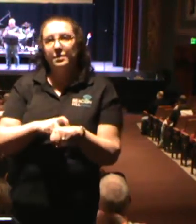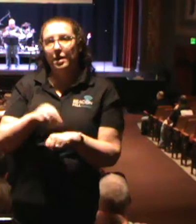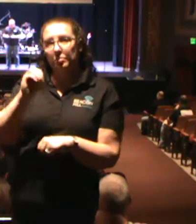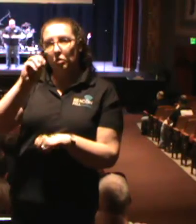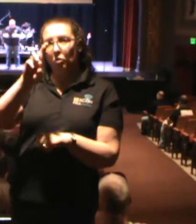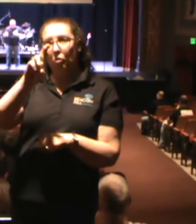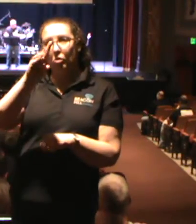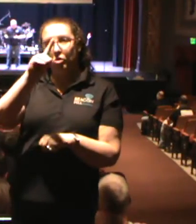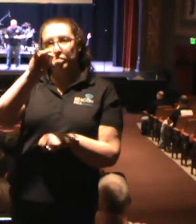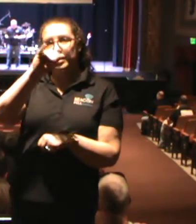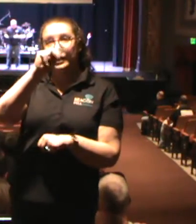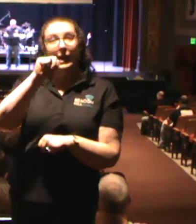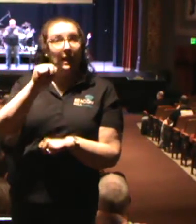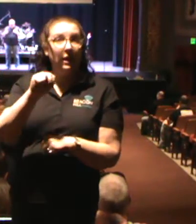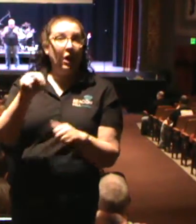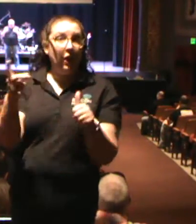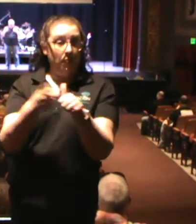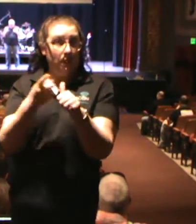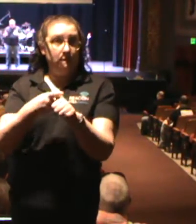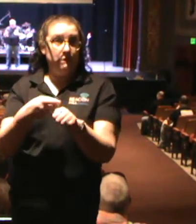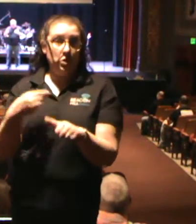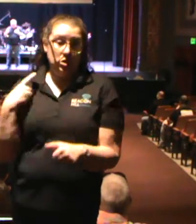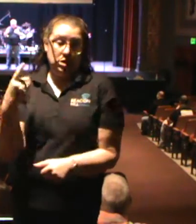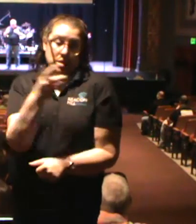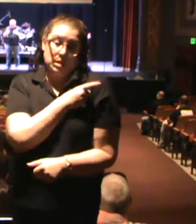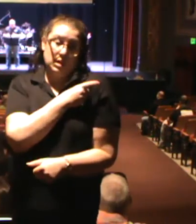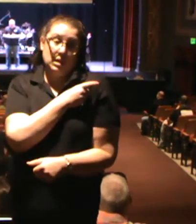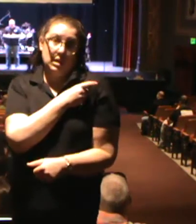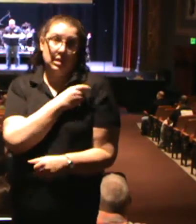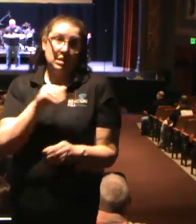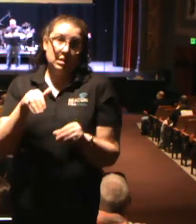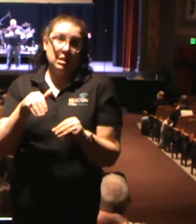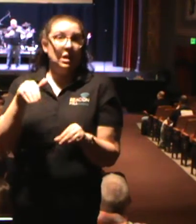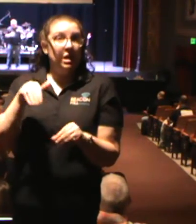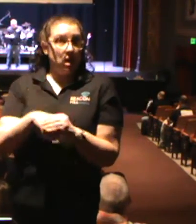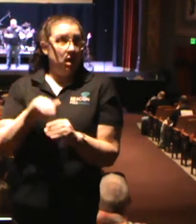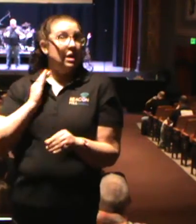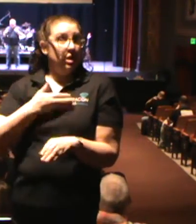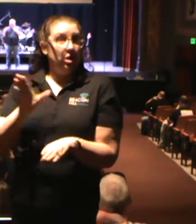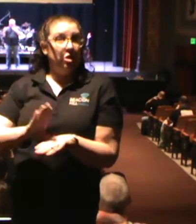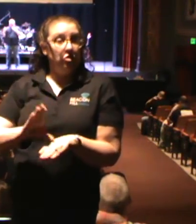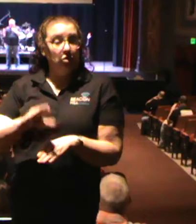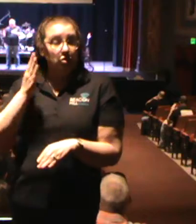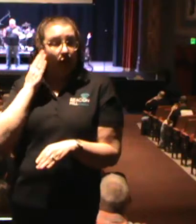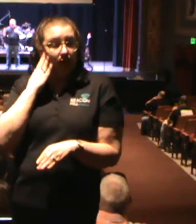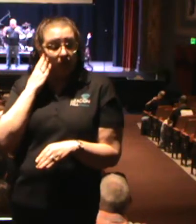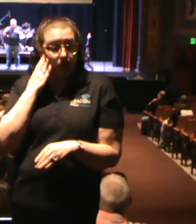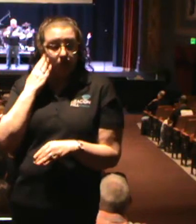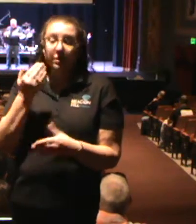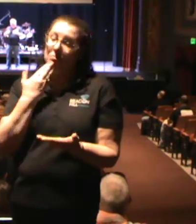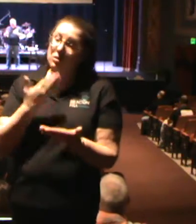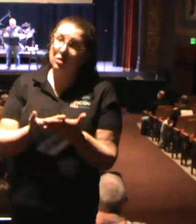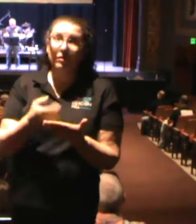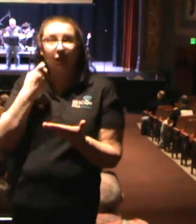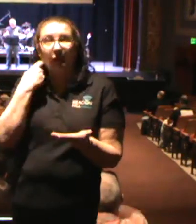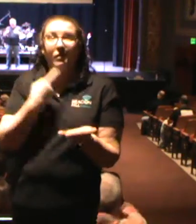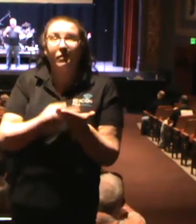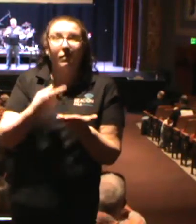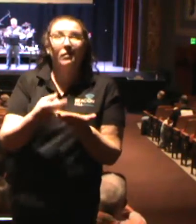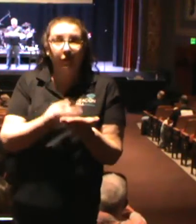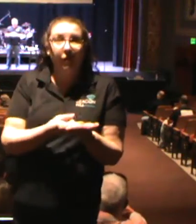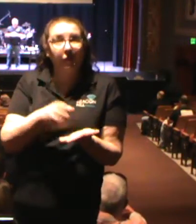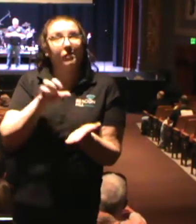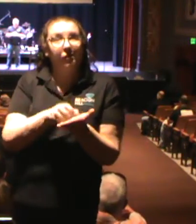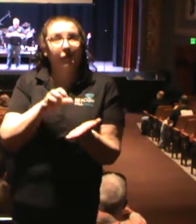deacons in the history of our church. And so I thought it would make sense if we actually kind of talked about a passage in the Bible